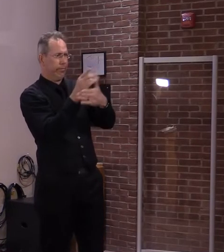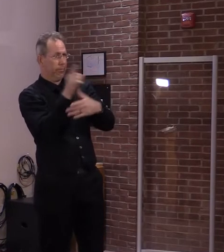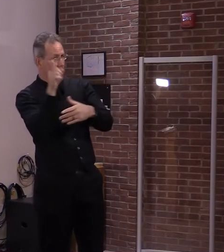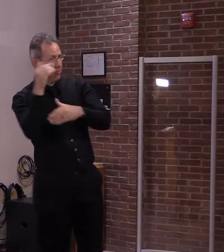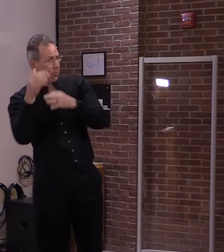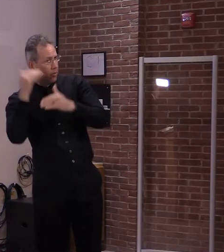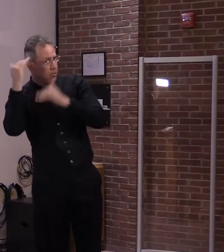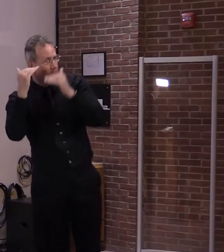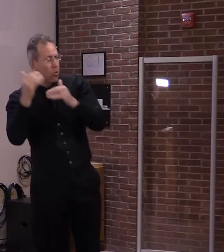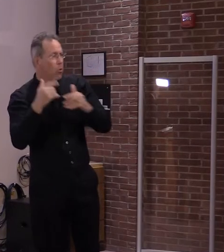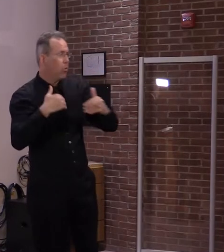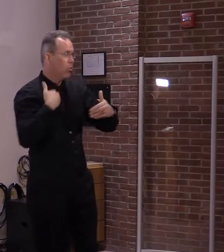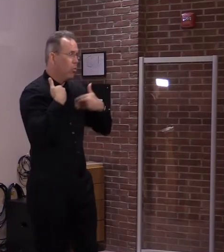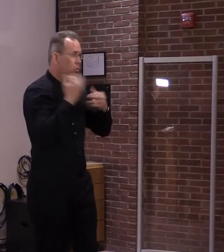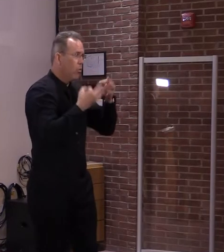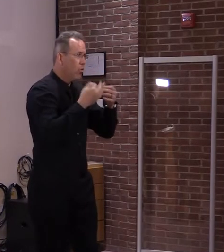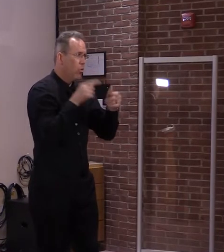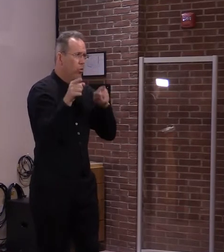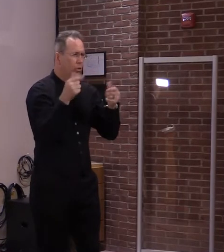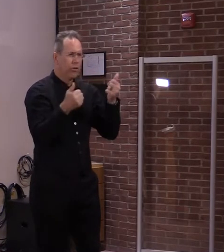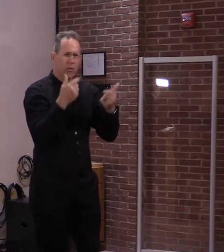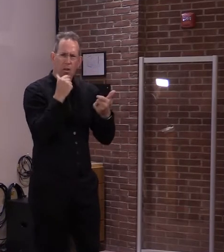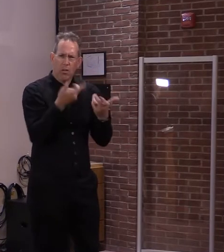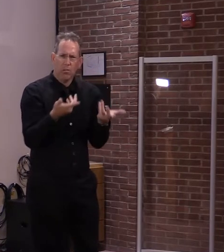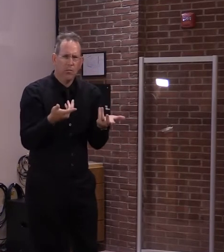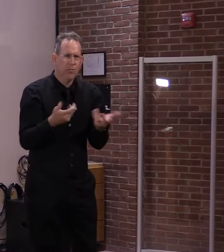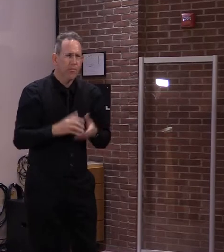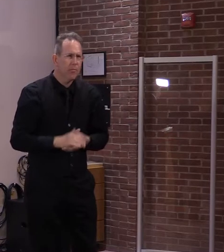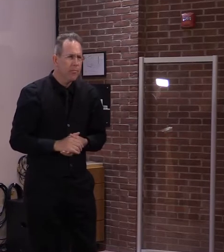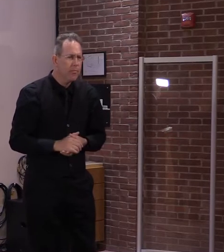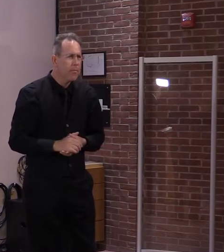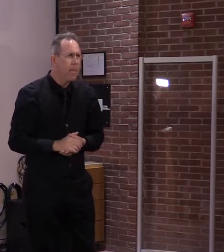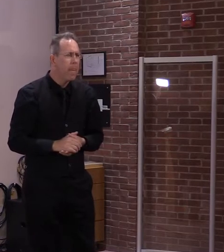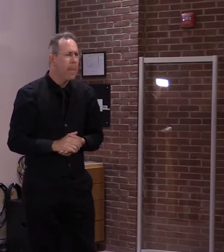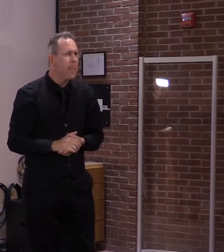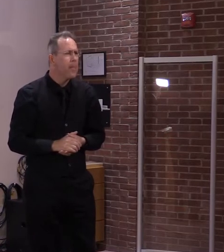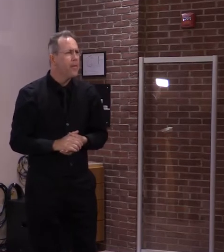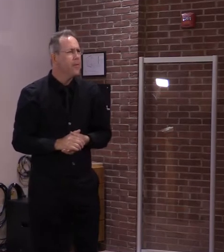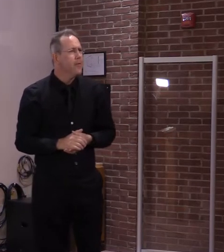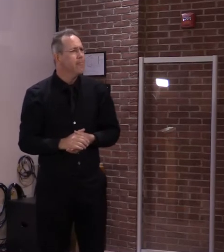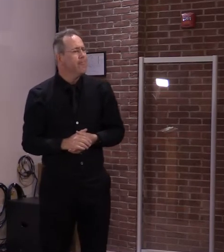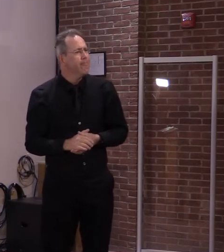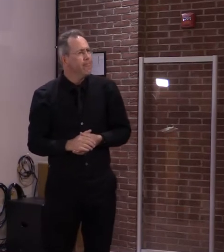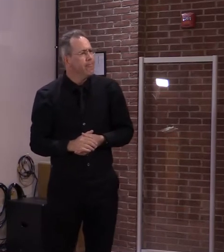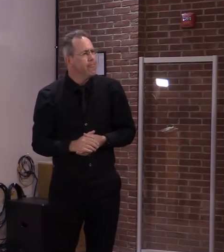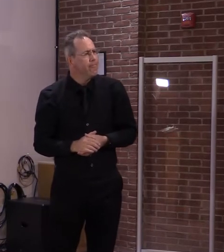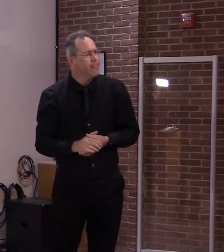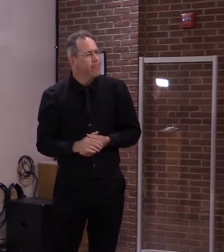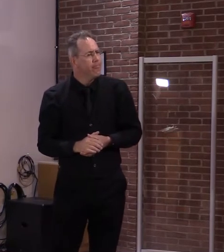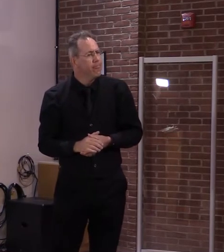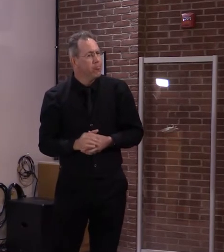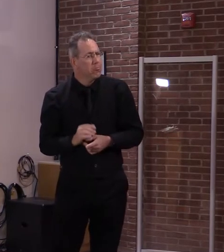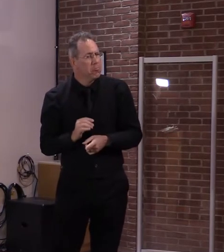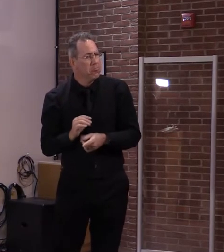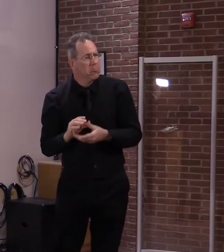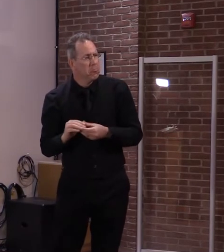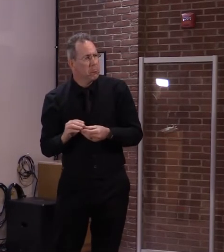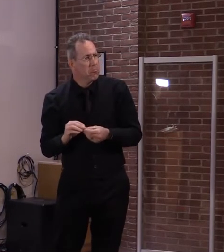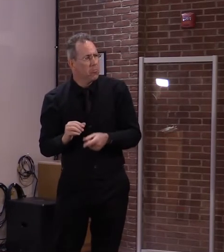highway. But I mean, should should teenagers,